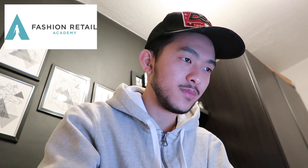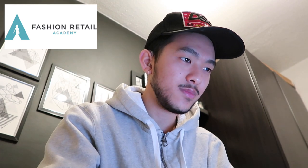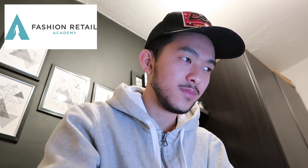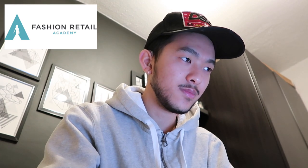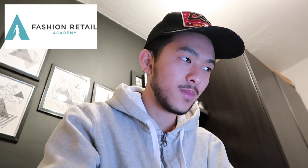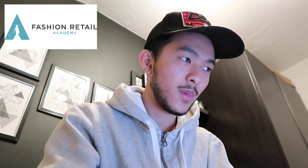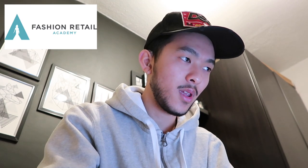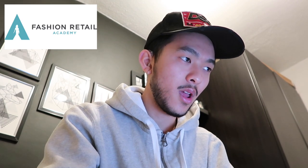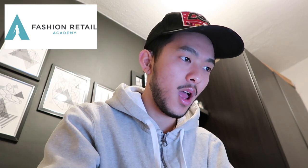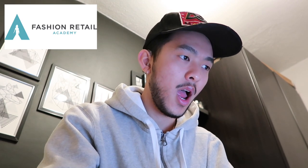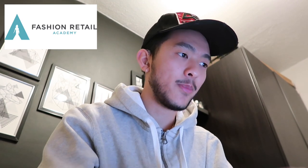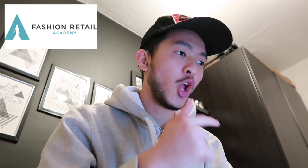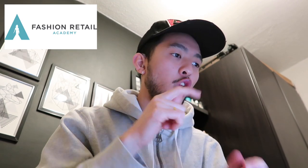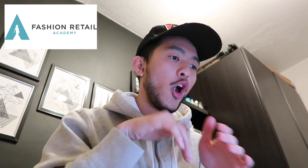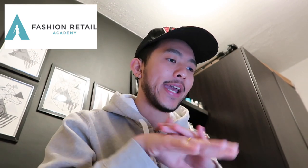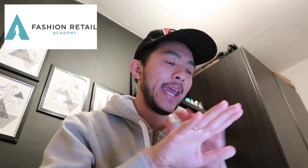Ok, I'm done looking.